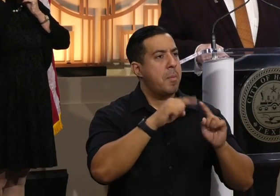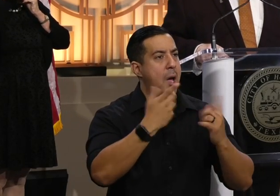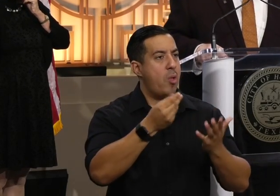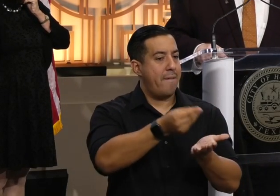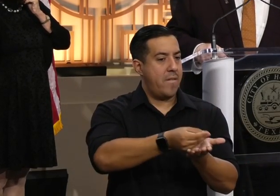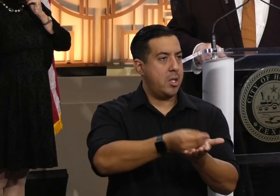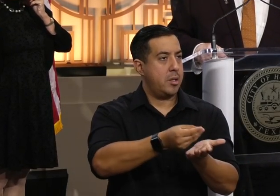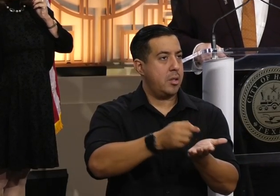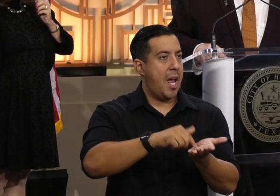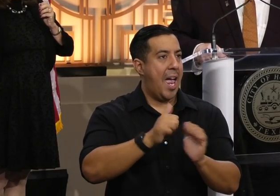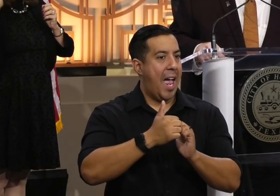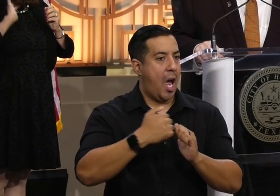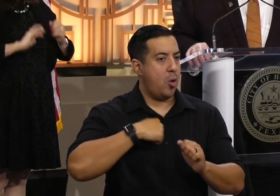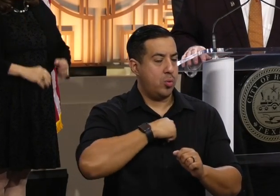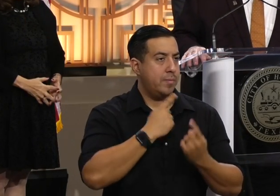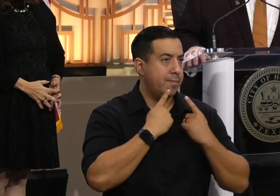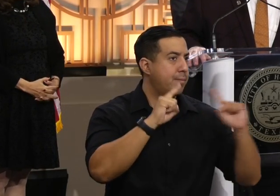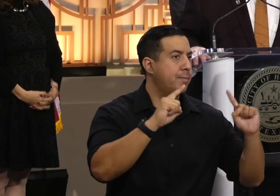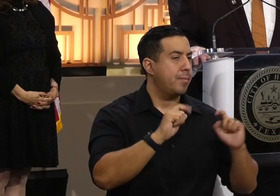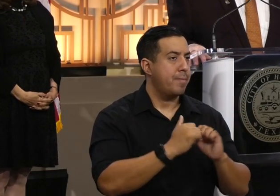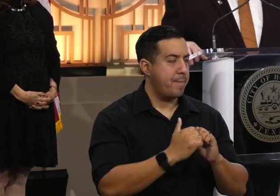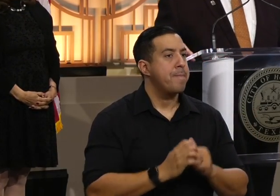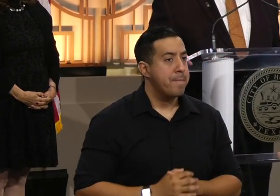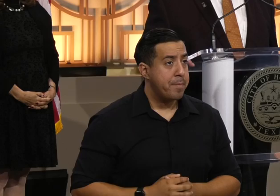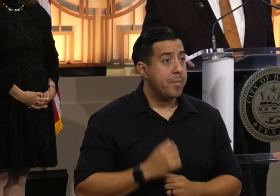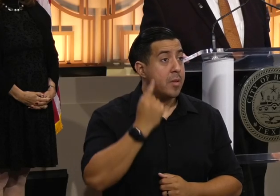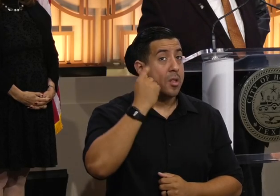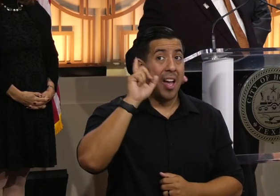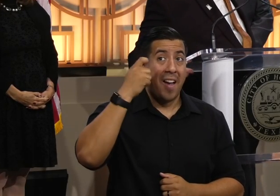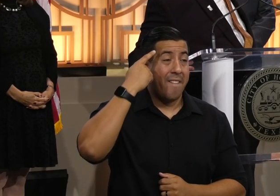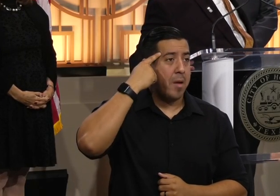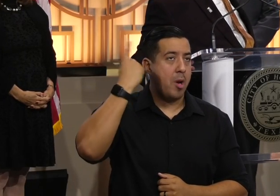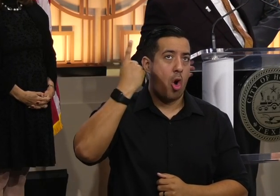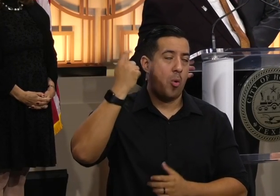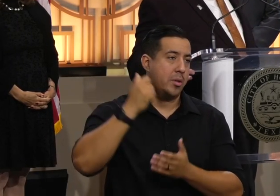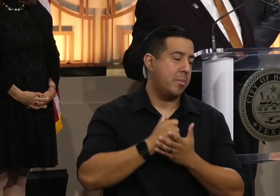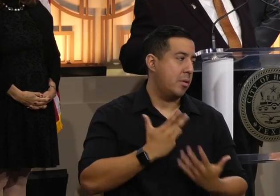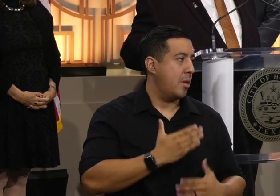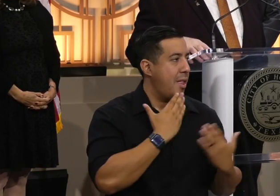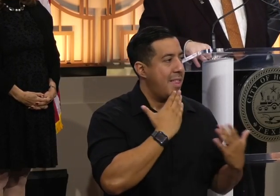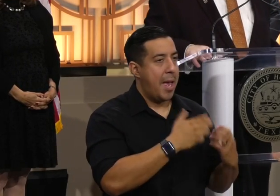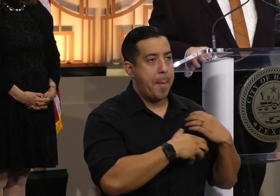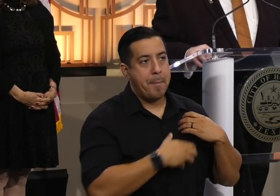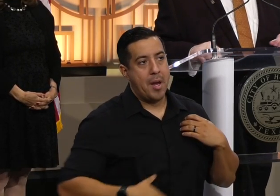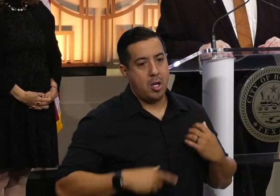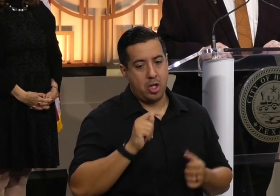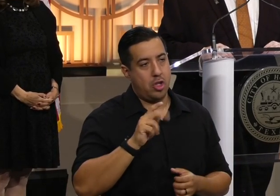that made our collaboration possible. The government is always there, and we thank Mayor Turner for always supporting